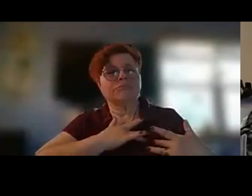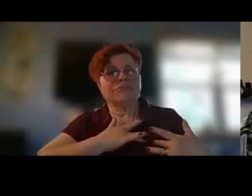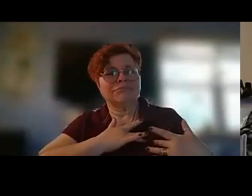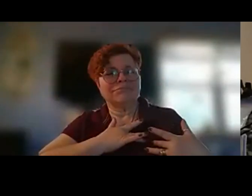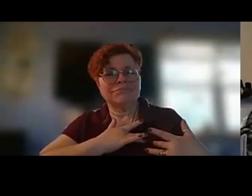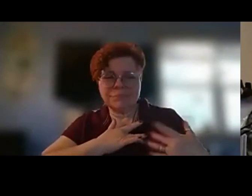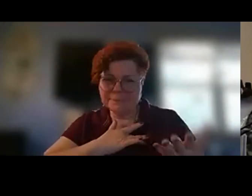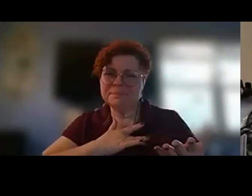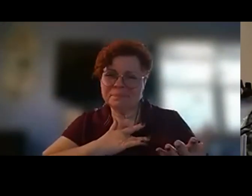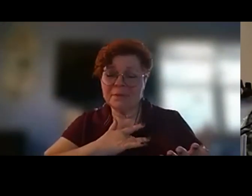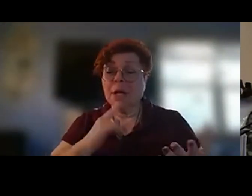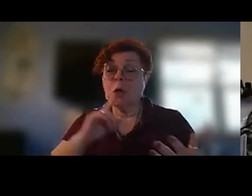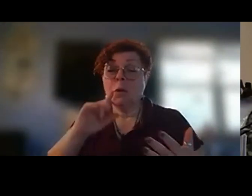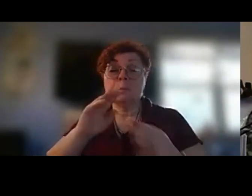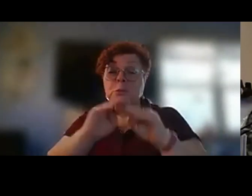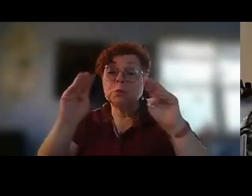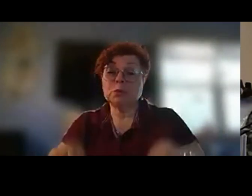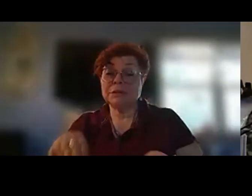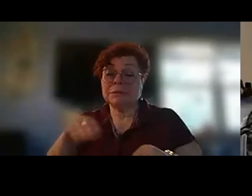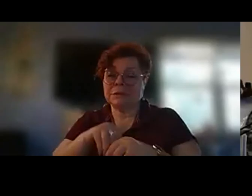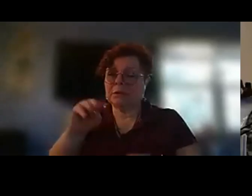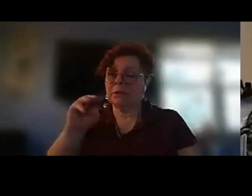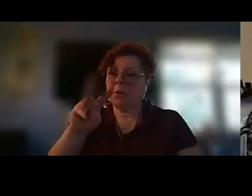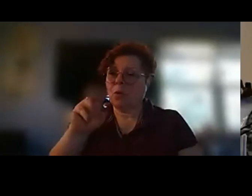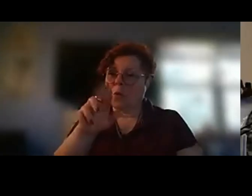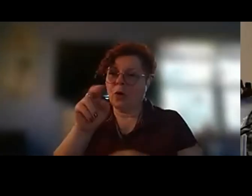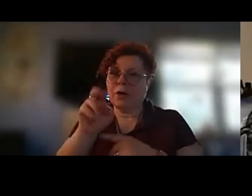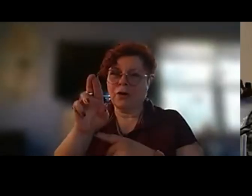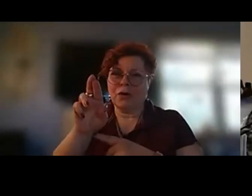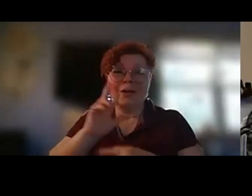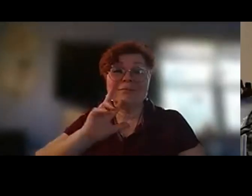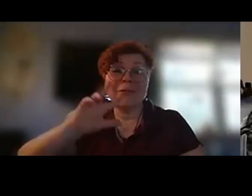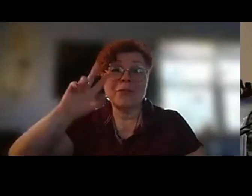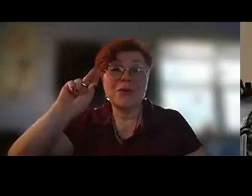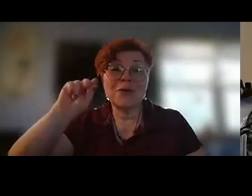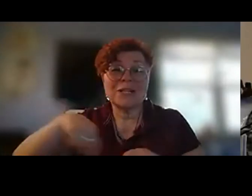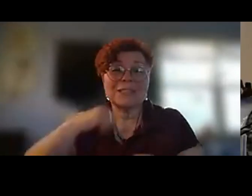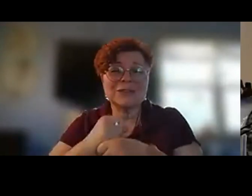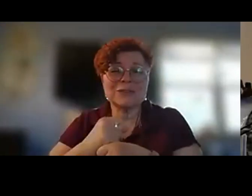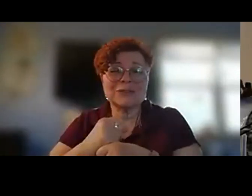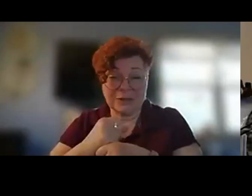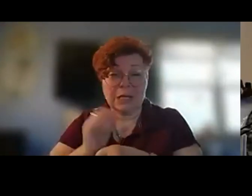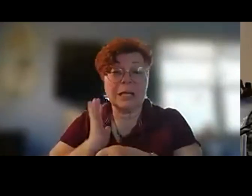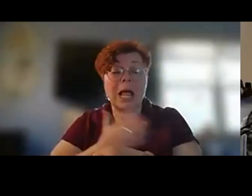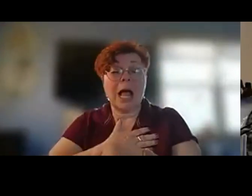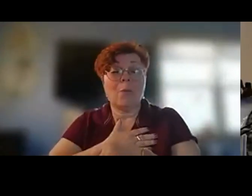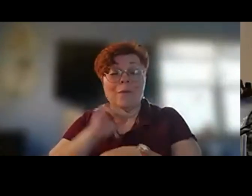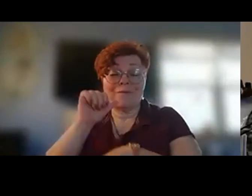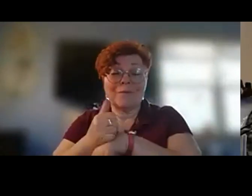the museum in warner is 30 years old now and our founder bud thompson on